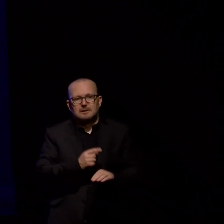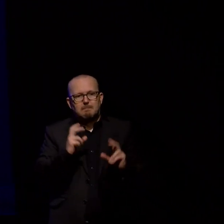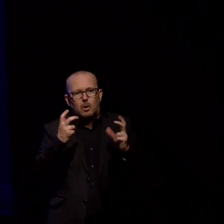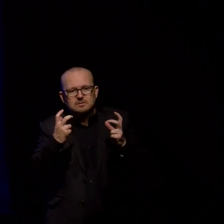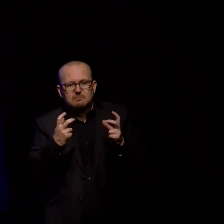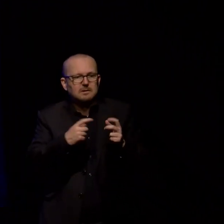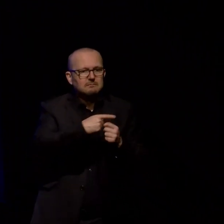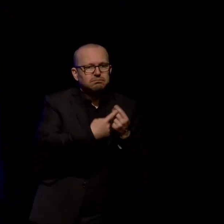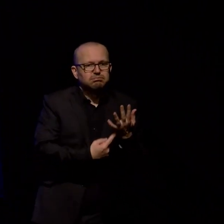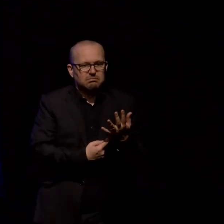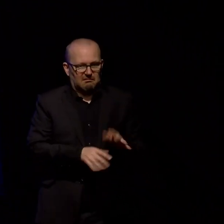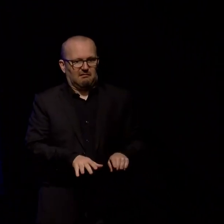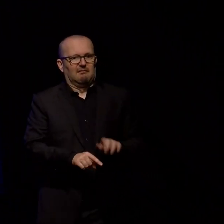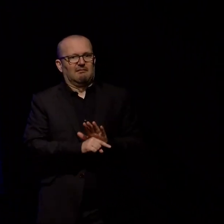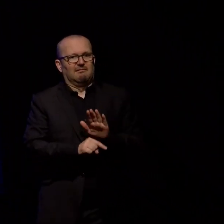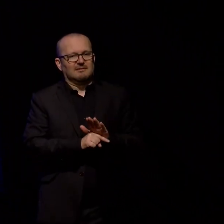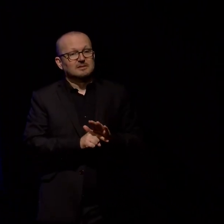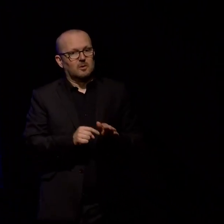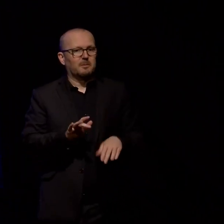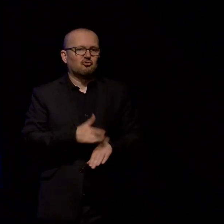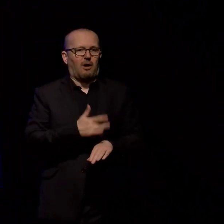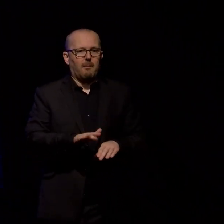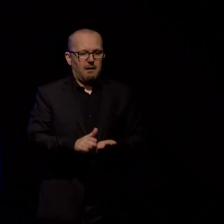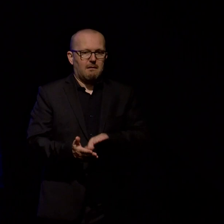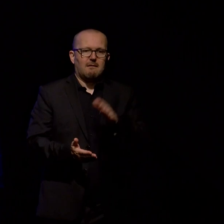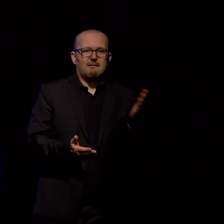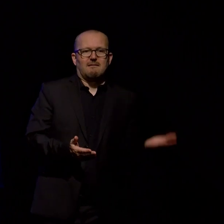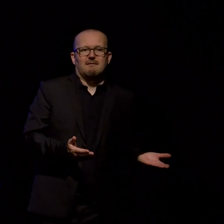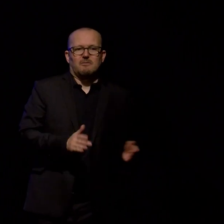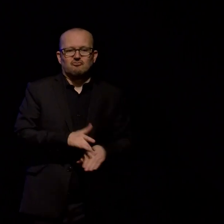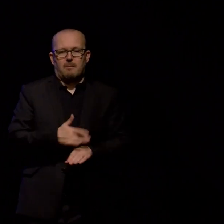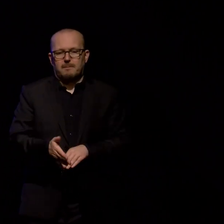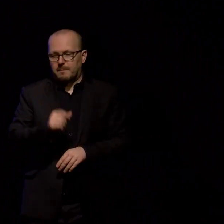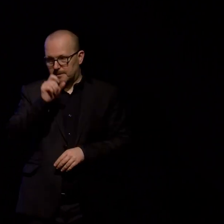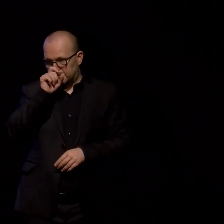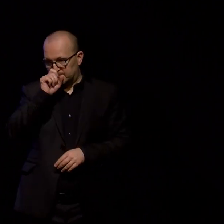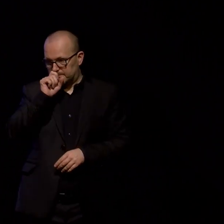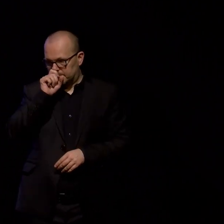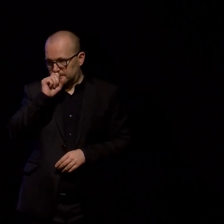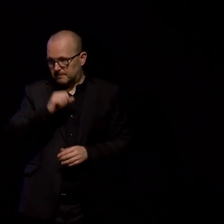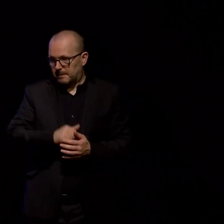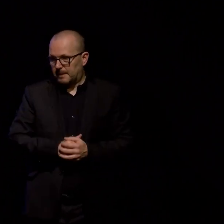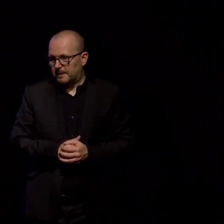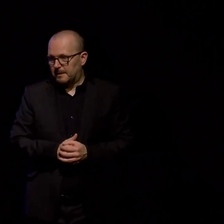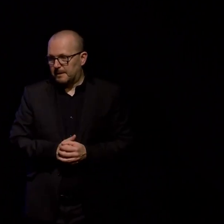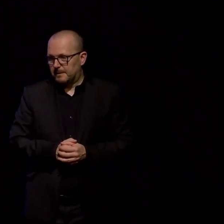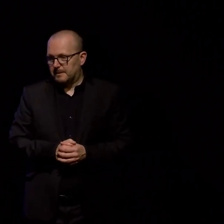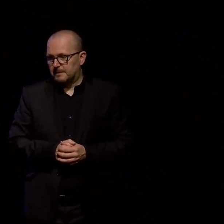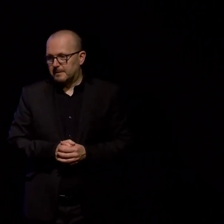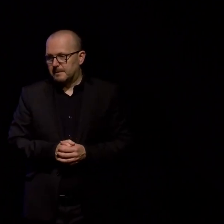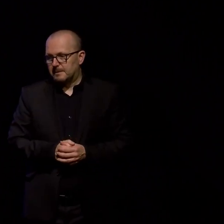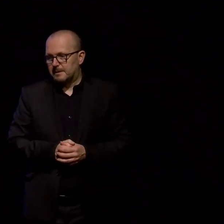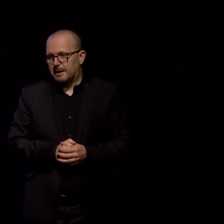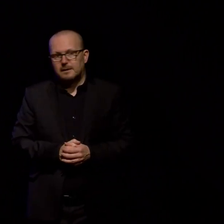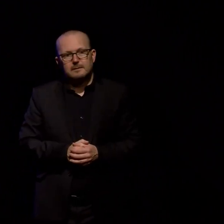is really quite remarkable and again I think that Tim's silhouettes Tim's shadows are doing important work here